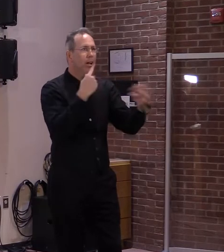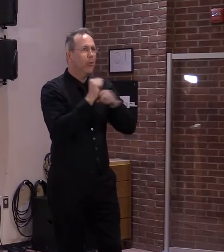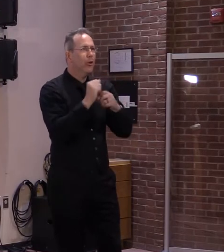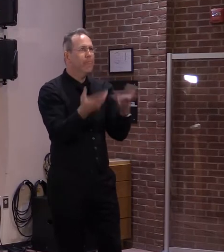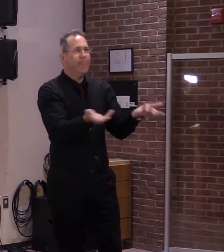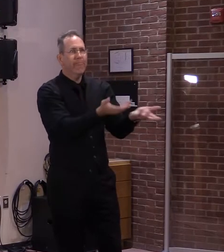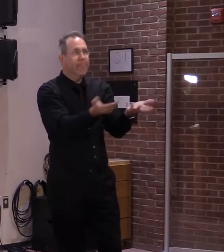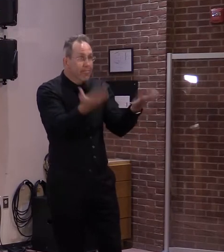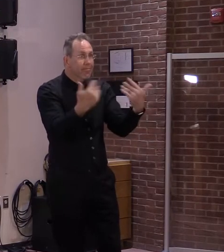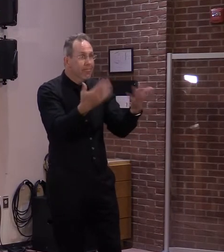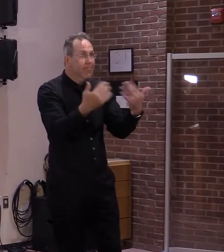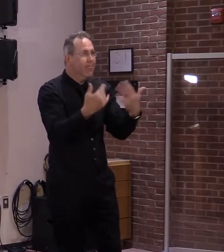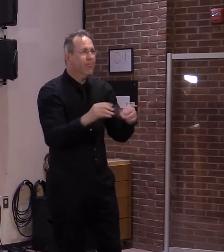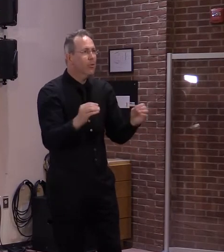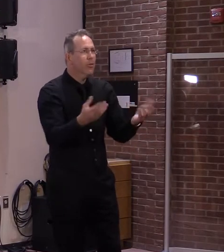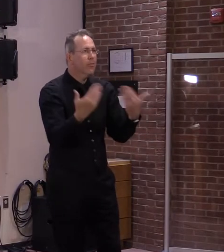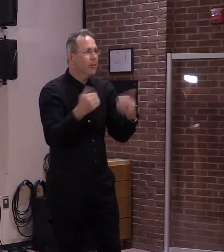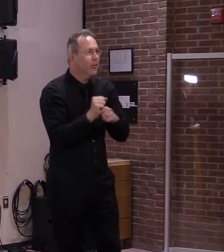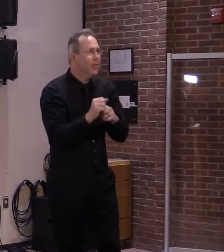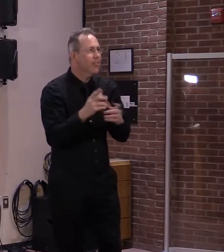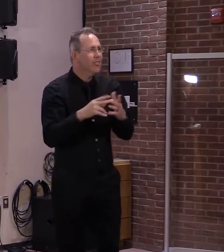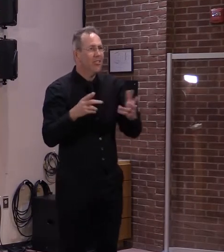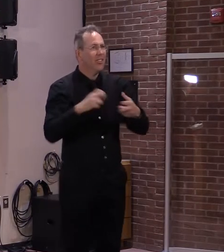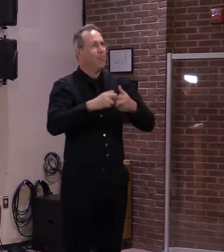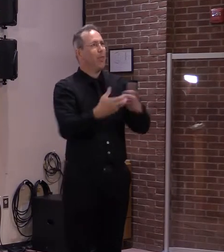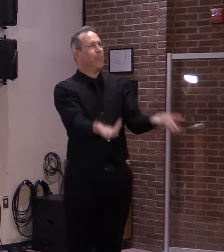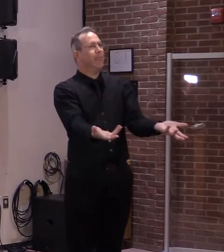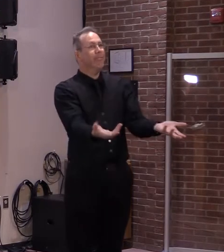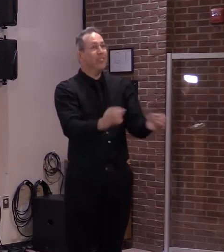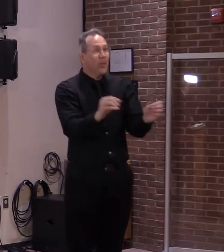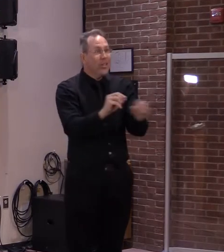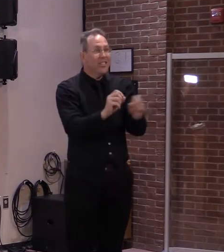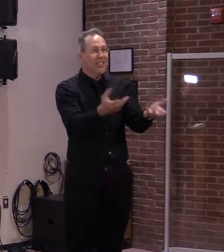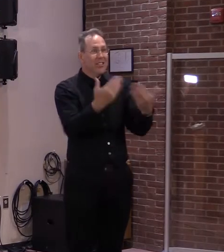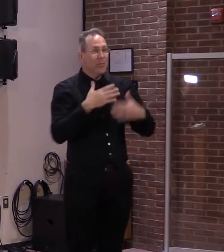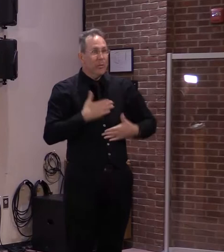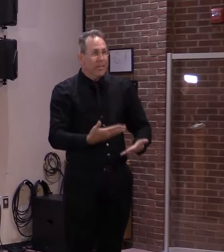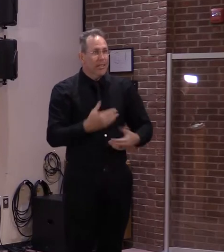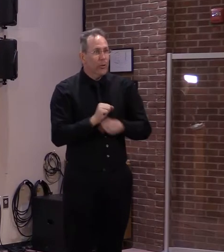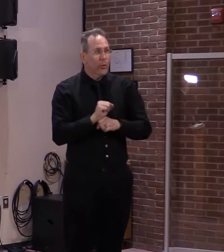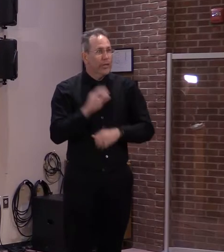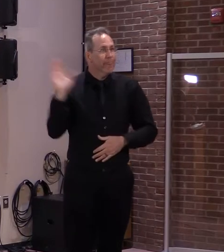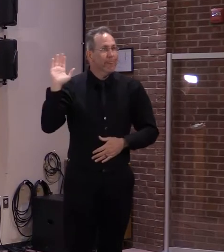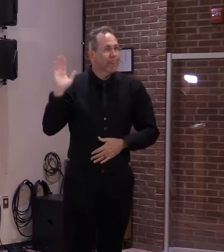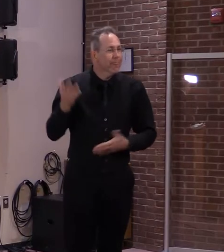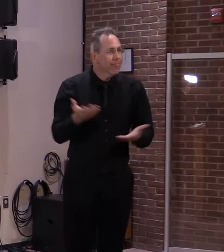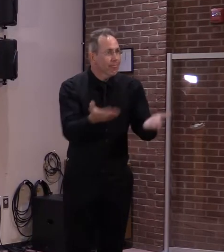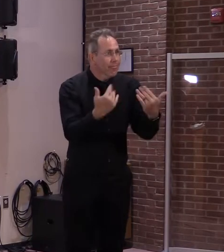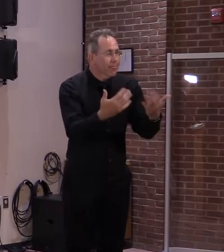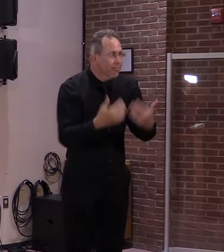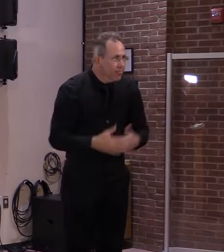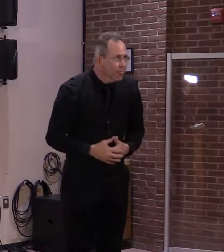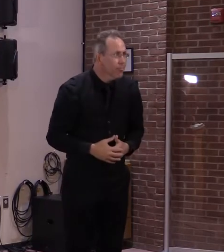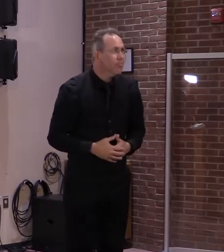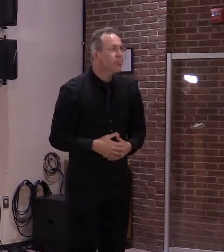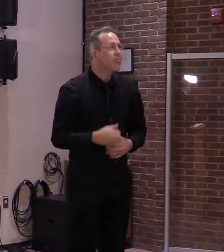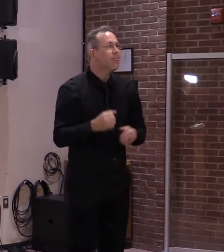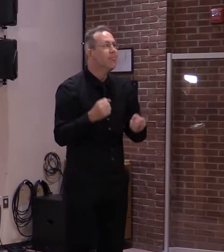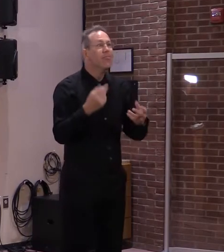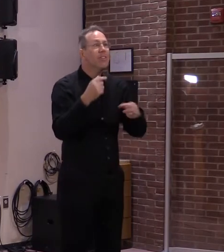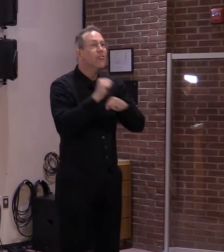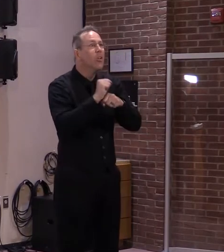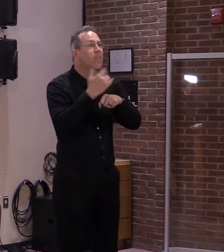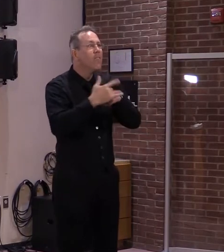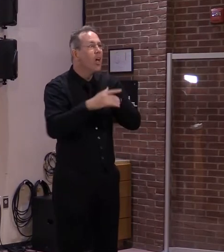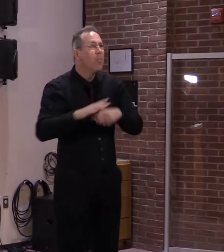expect it's the same now, but I don't know how many jobs are available at this point. And maybe, Mike, you